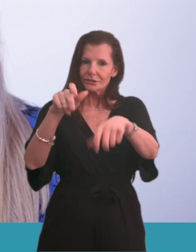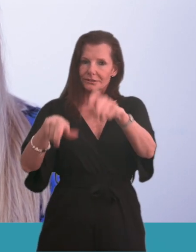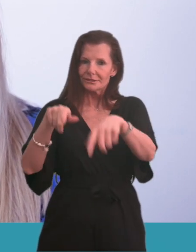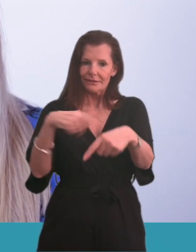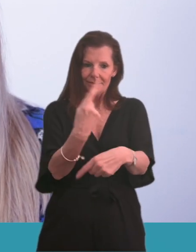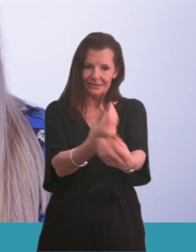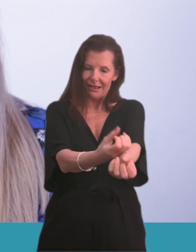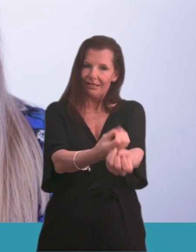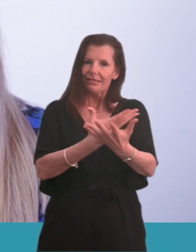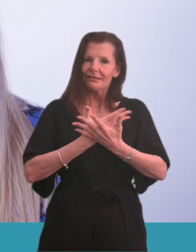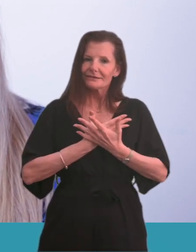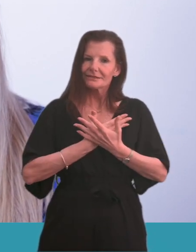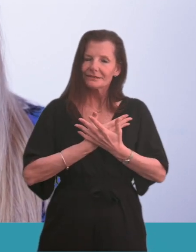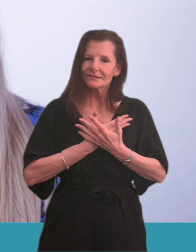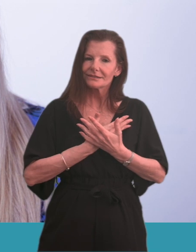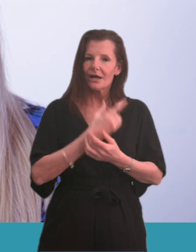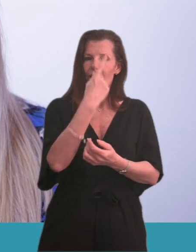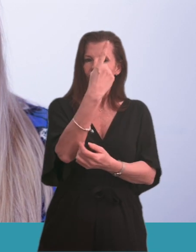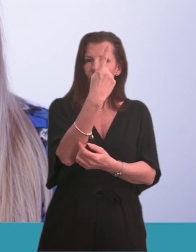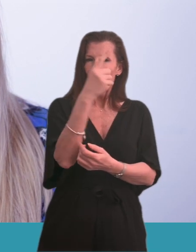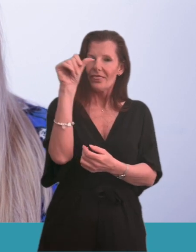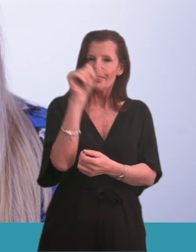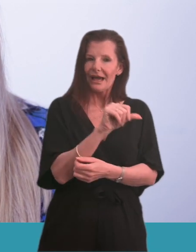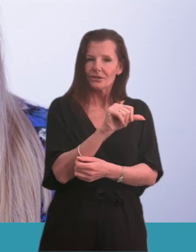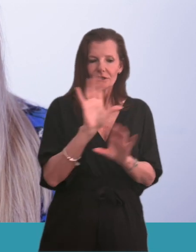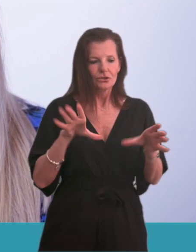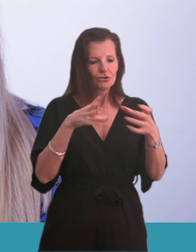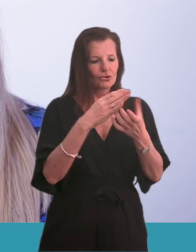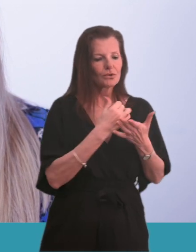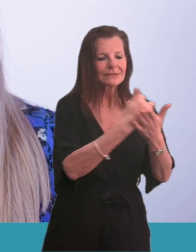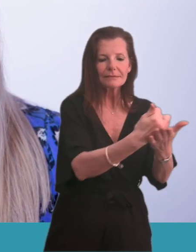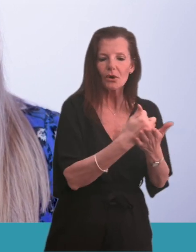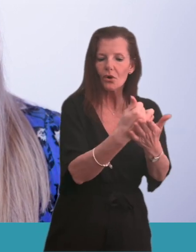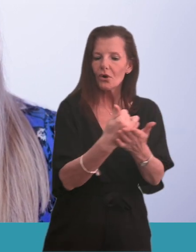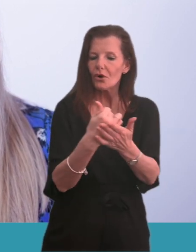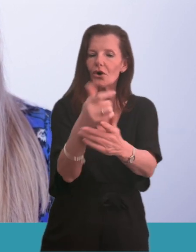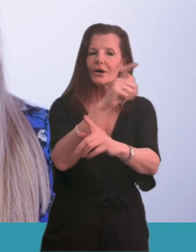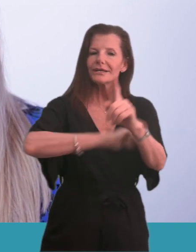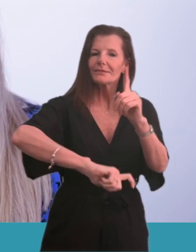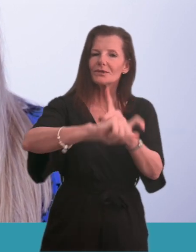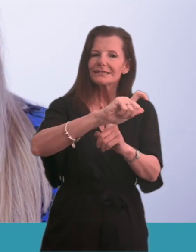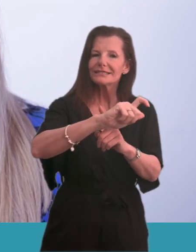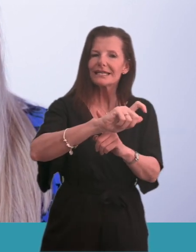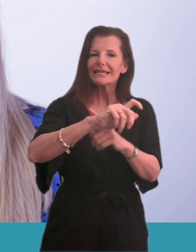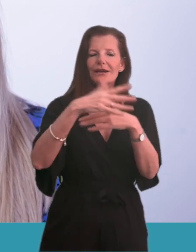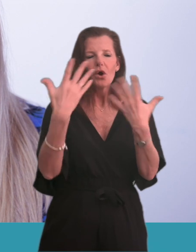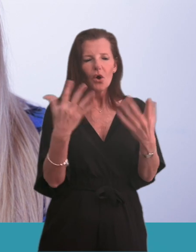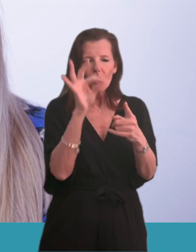service users. Almost 1,000 were with groups who support particular communities or people with certain health